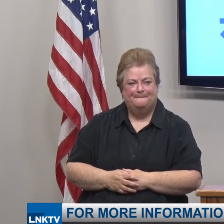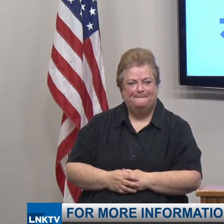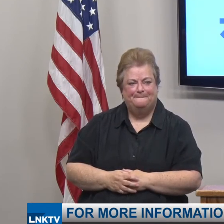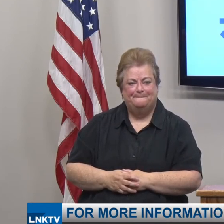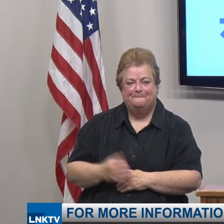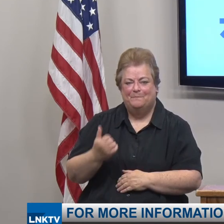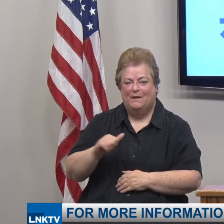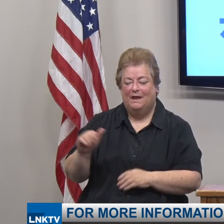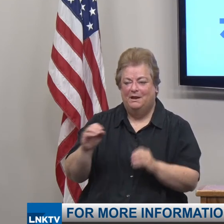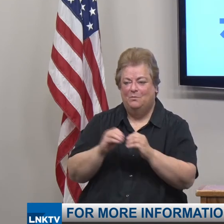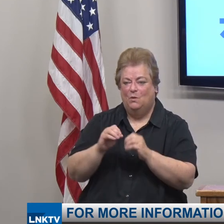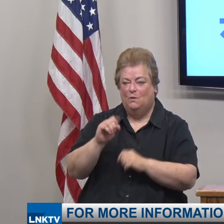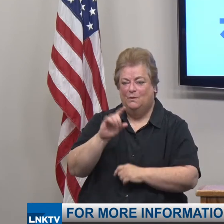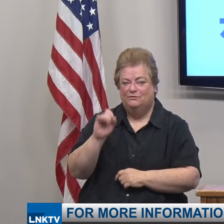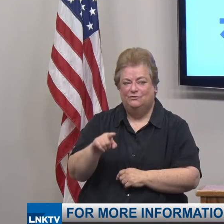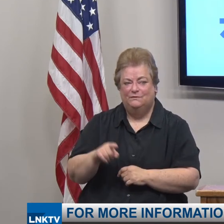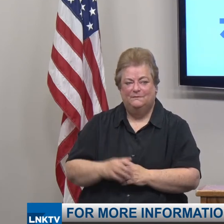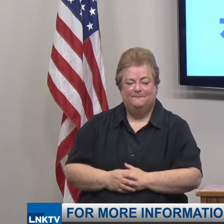Other questions?